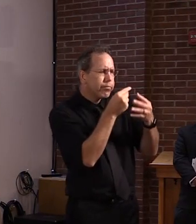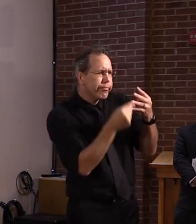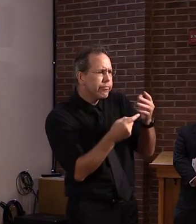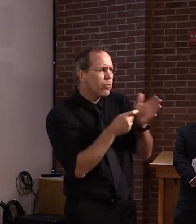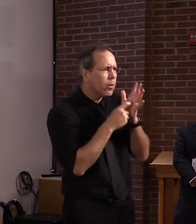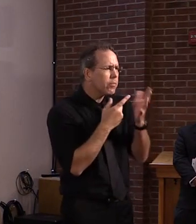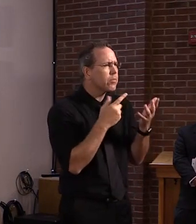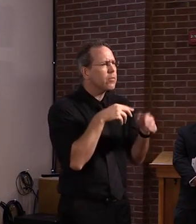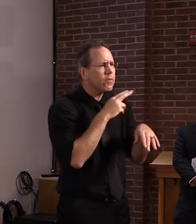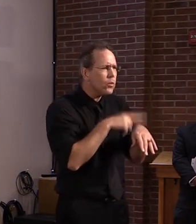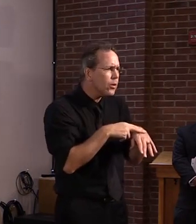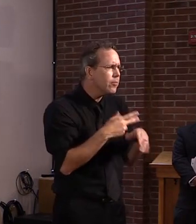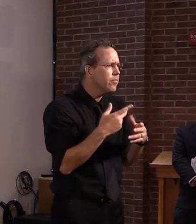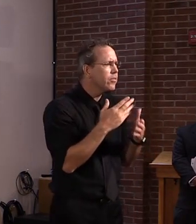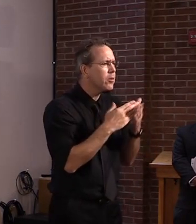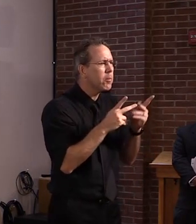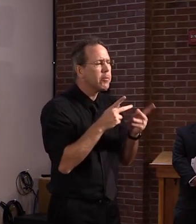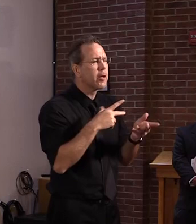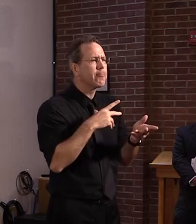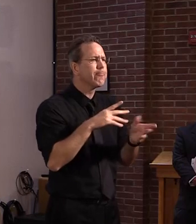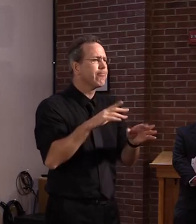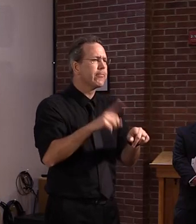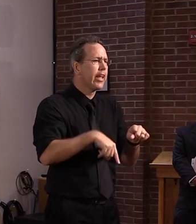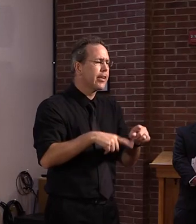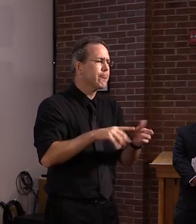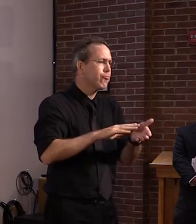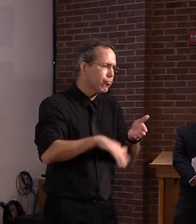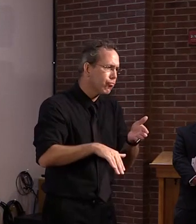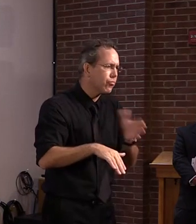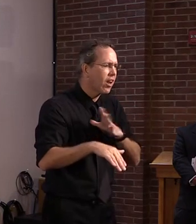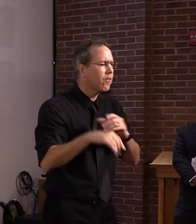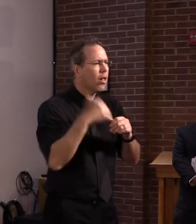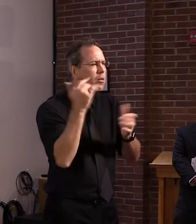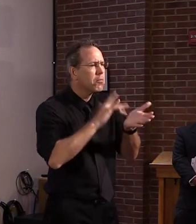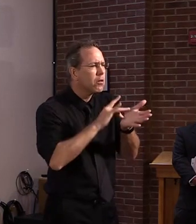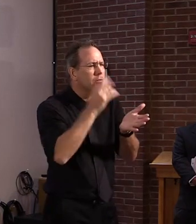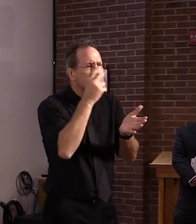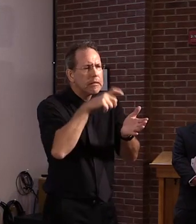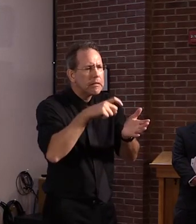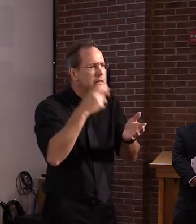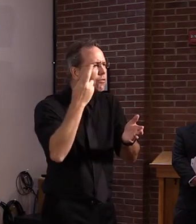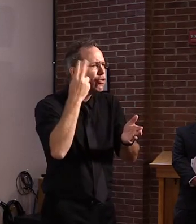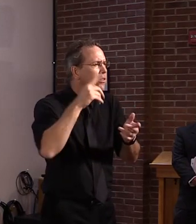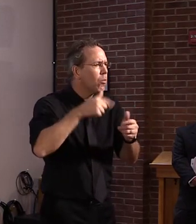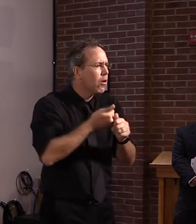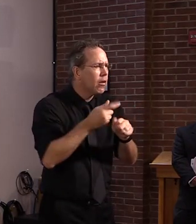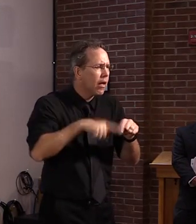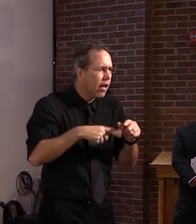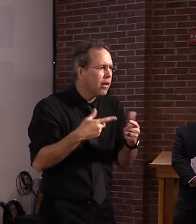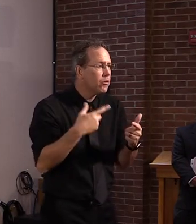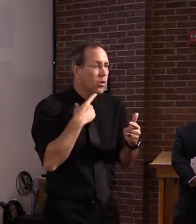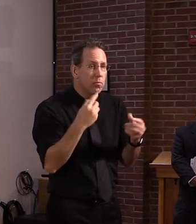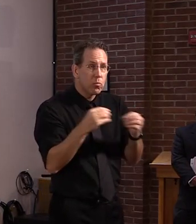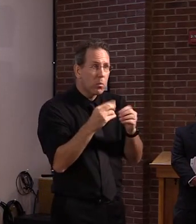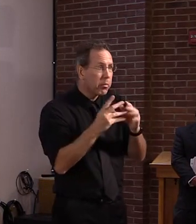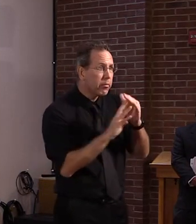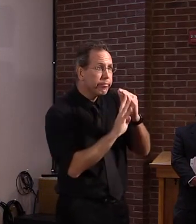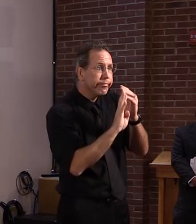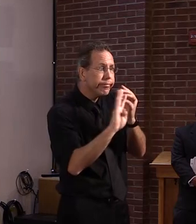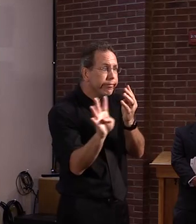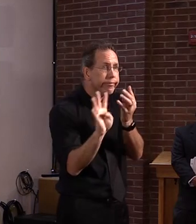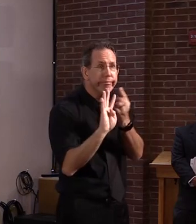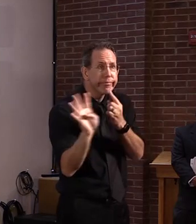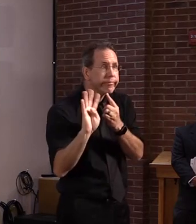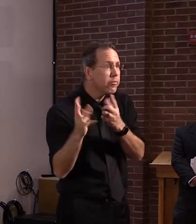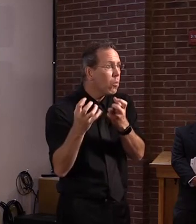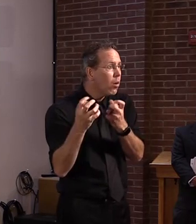Uh, no doubt. Um, but, but from my standpoint, uh, the more people that would, uh, would have to take the vaccine, the better